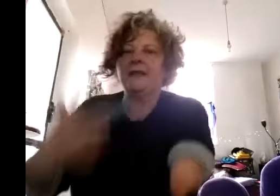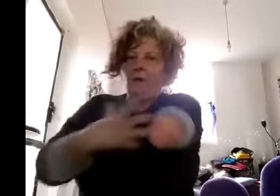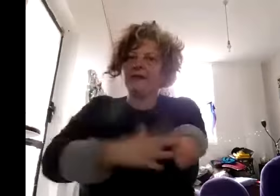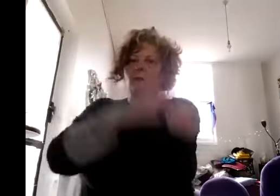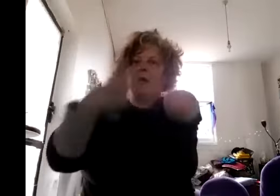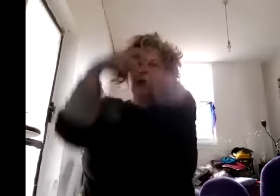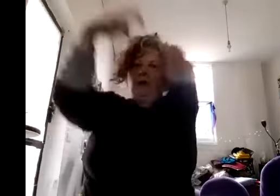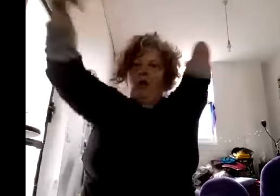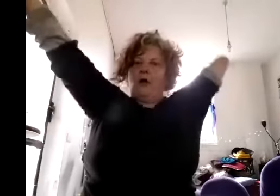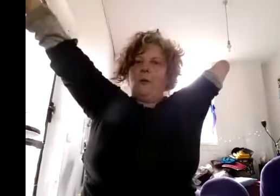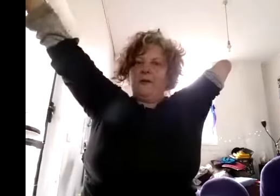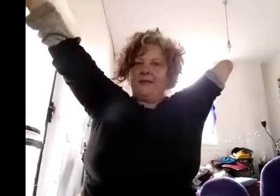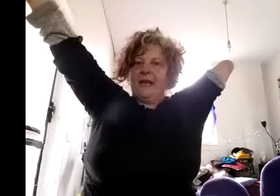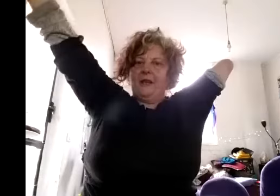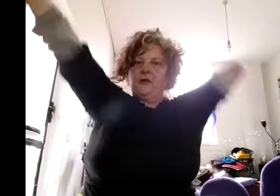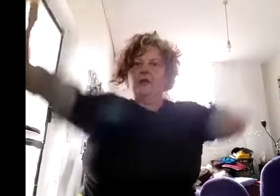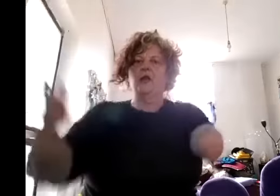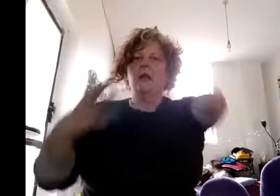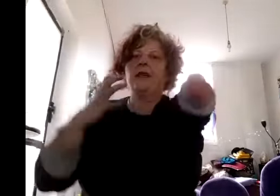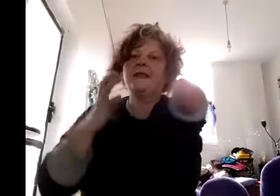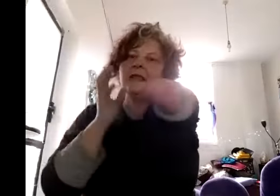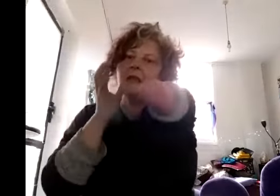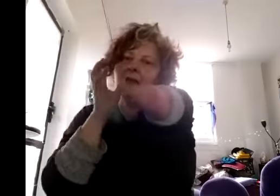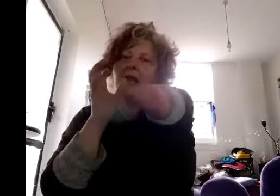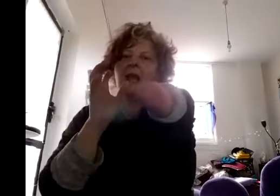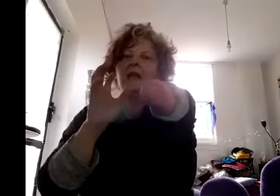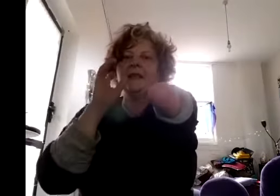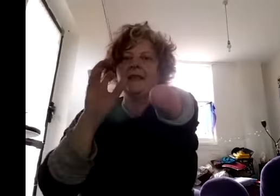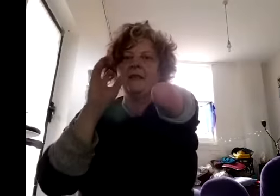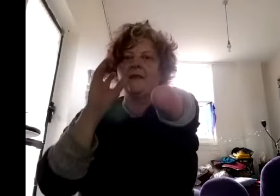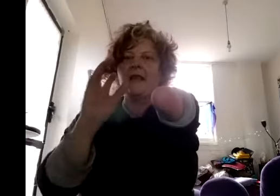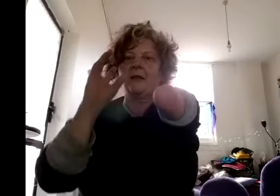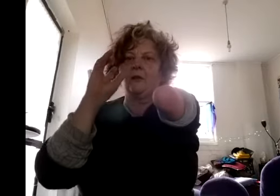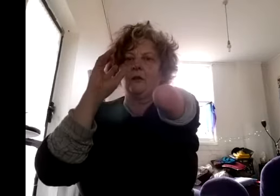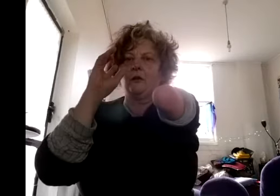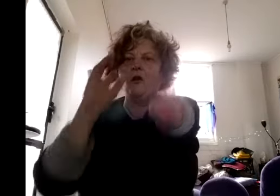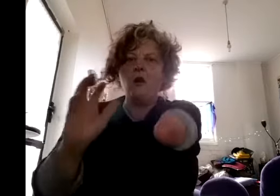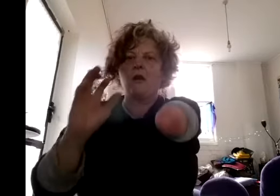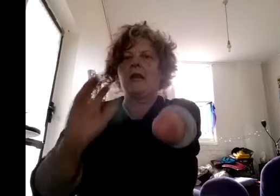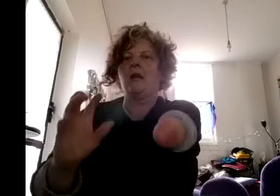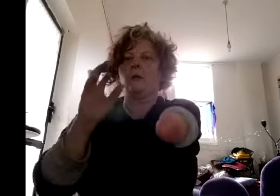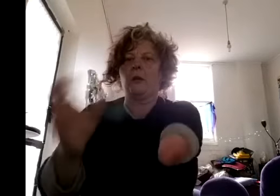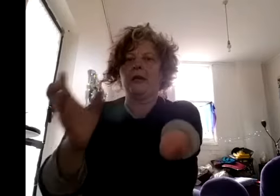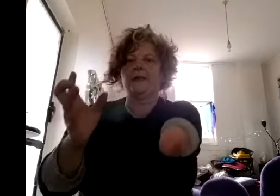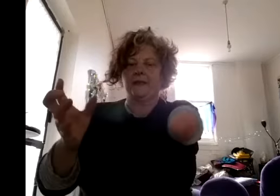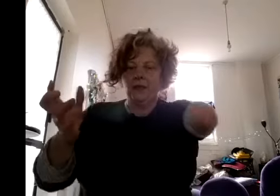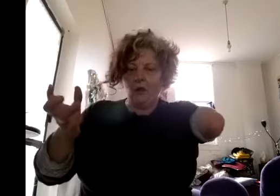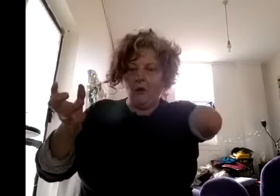not the same one that i go up on stage to do but it's in there it's in that long held practice of